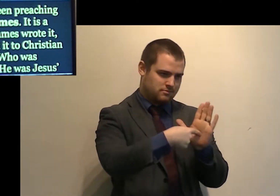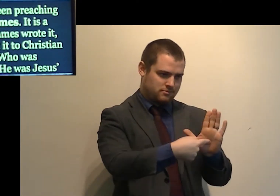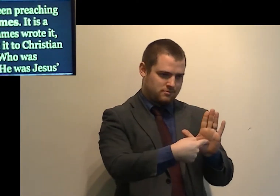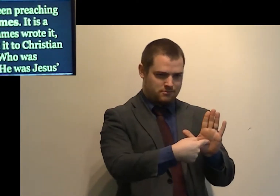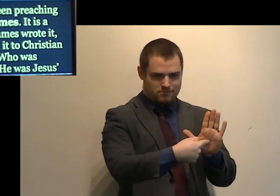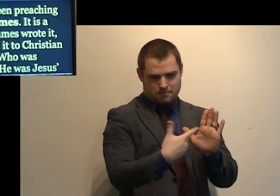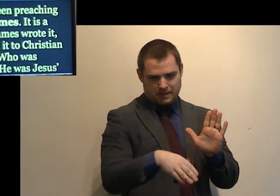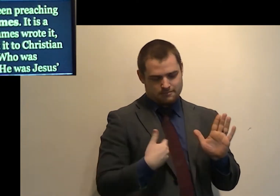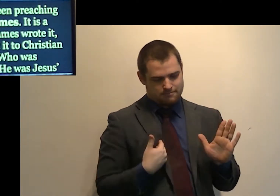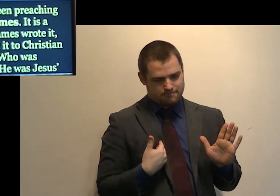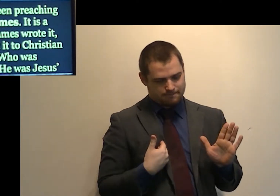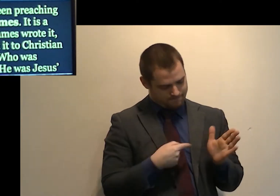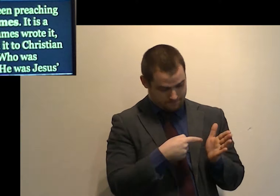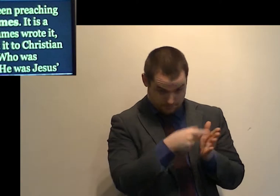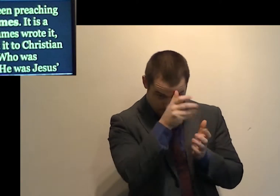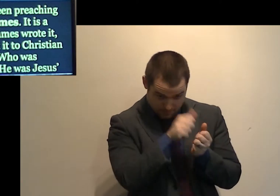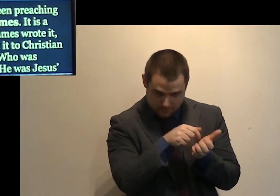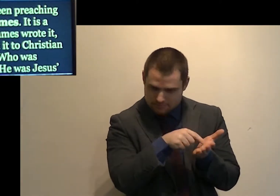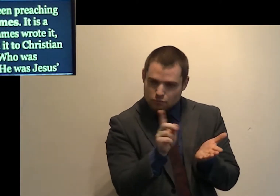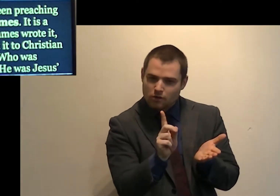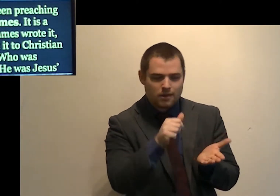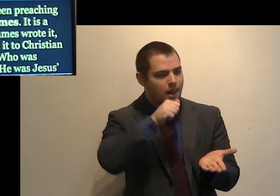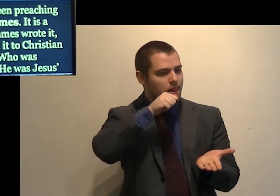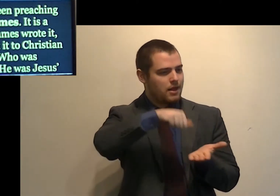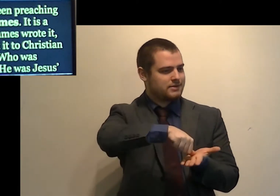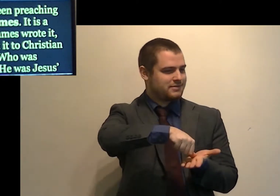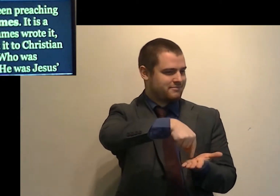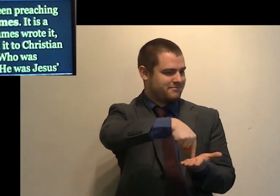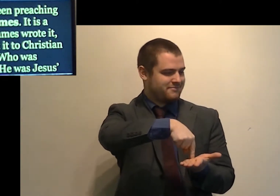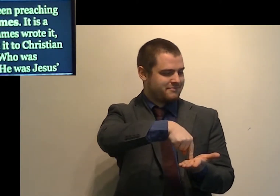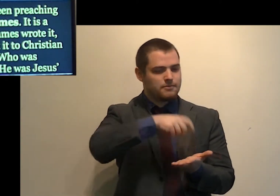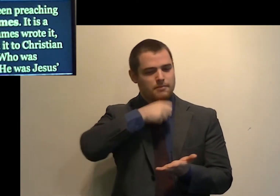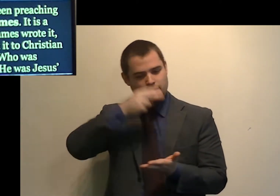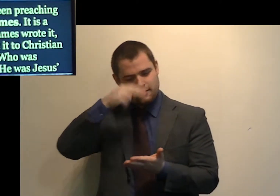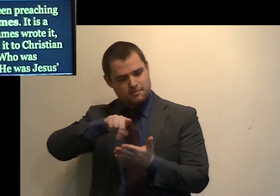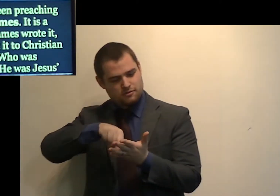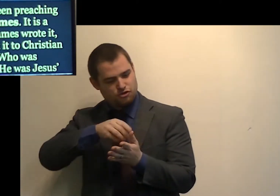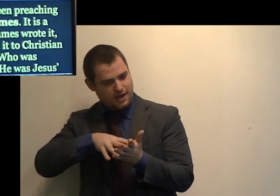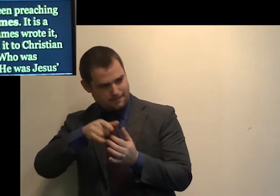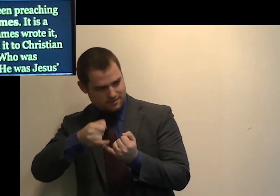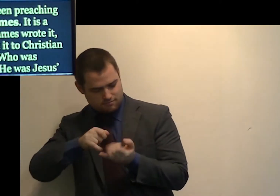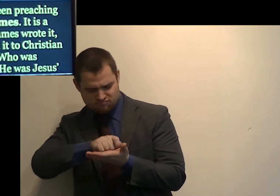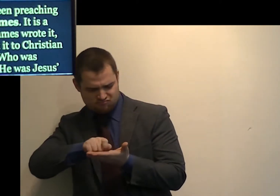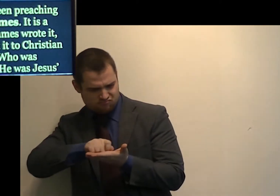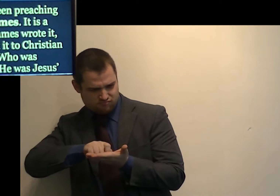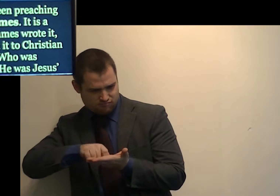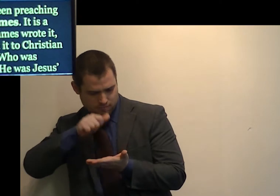It is a letter, James wrote it, and sent it to his Christian people.